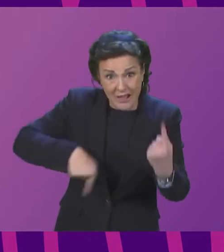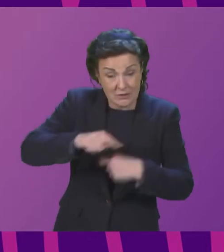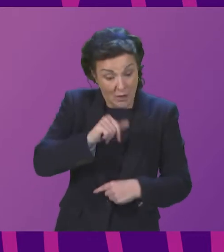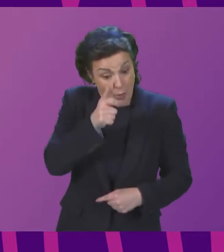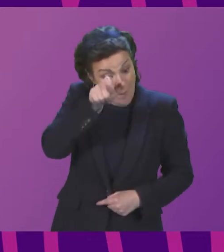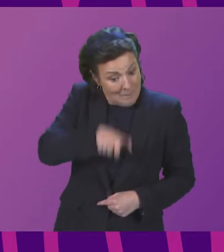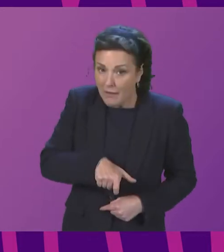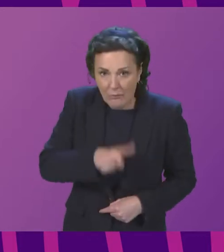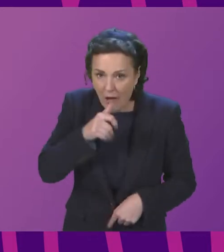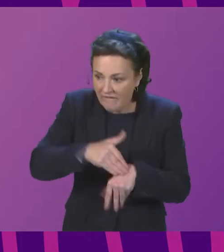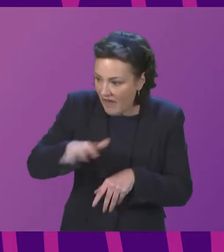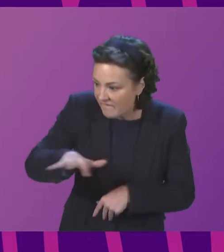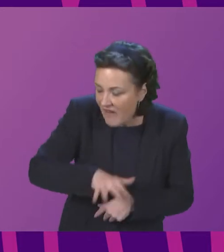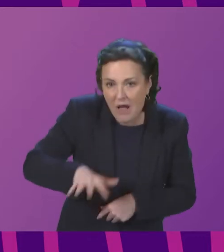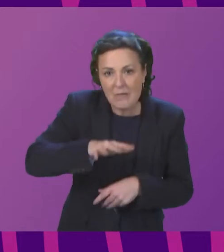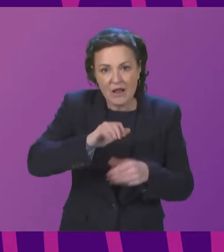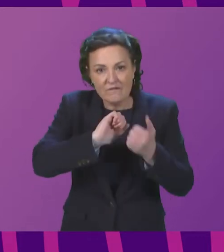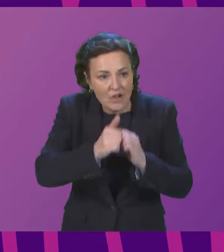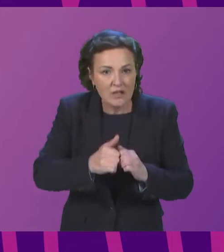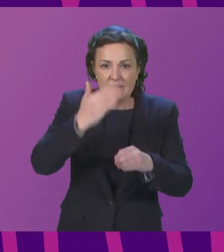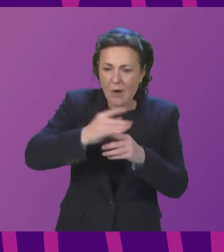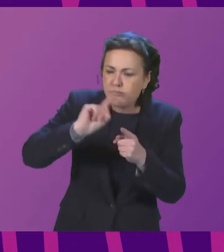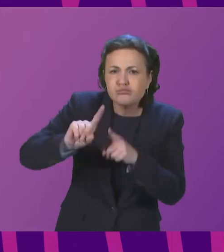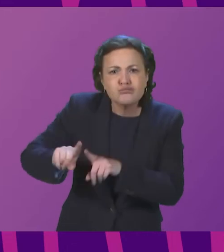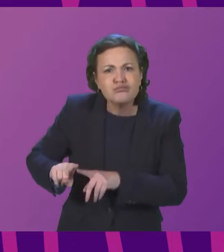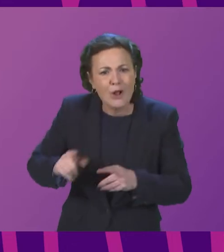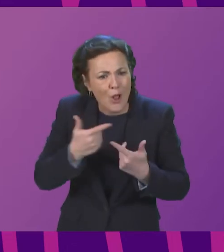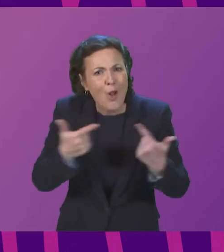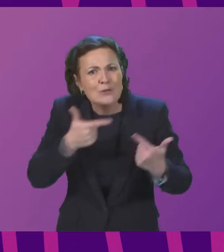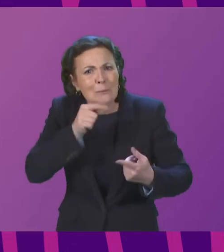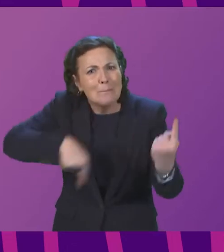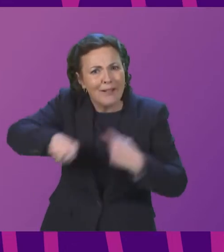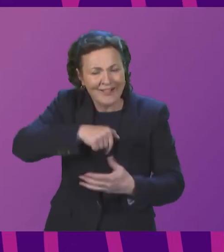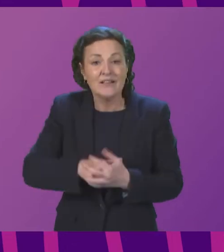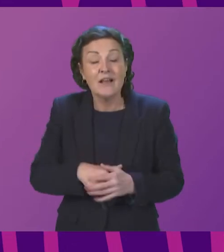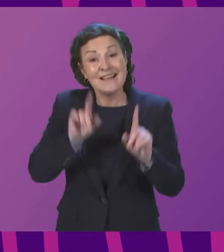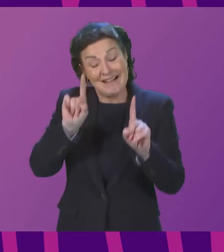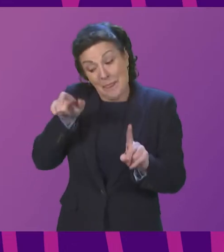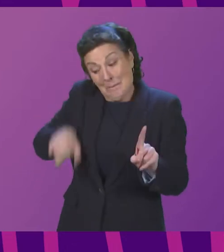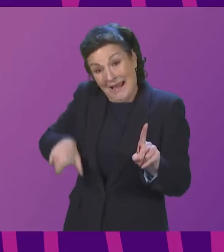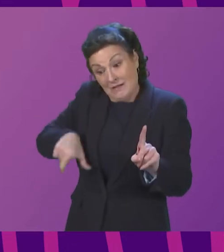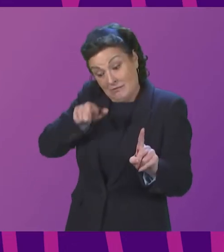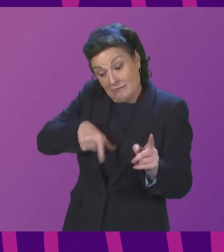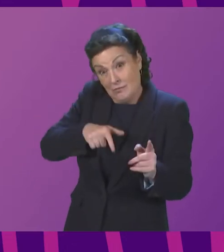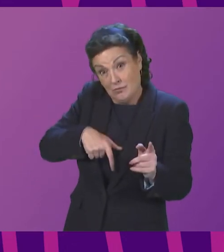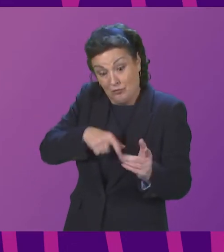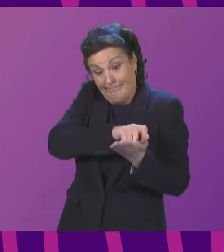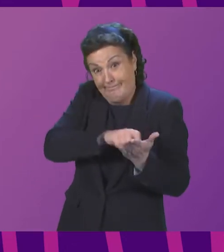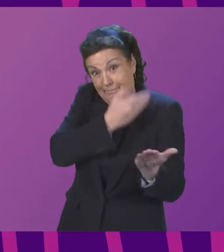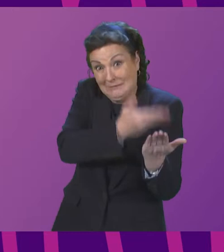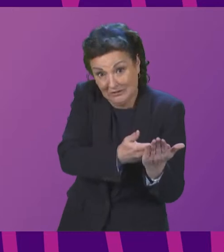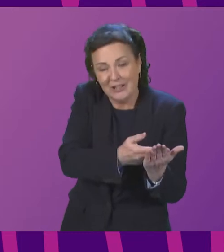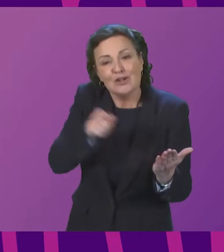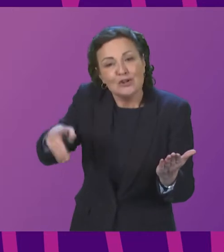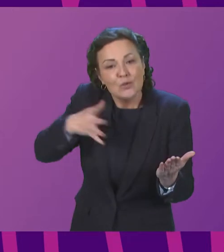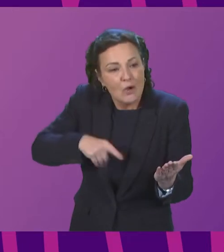diagnosis. And the petitioner's intentions behind this was to raise awareness of the circumstances